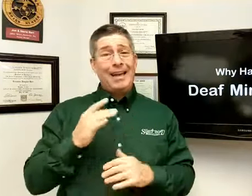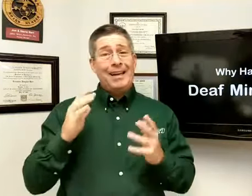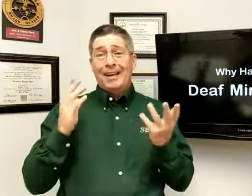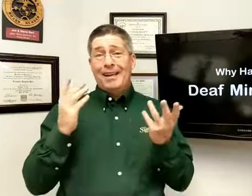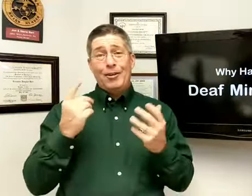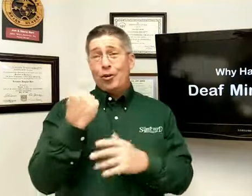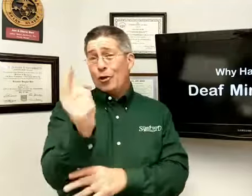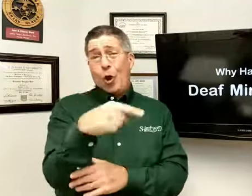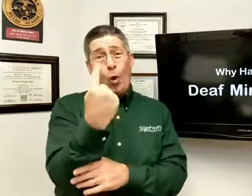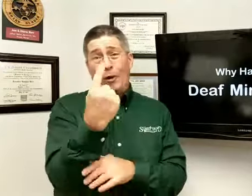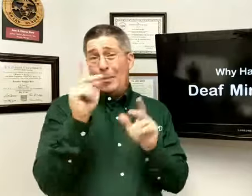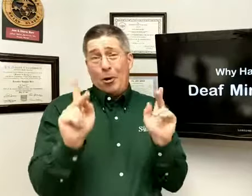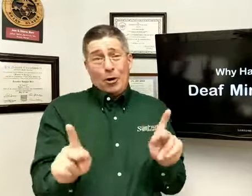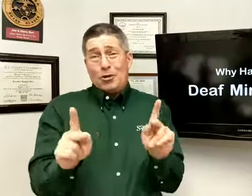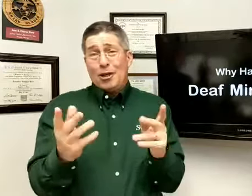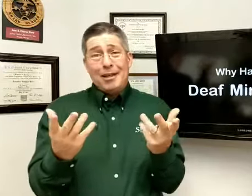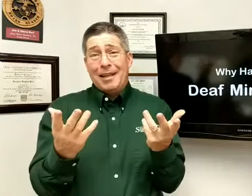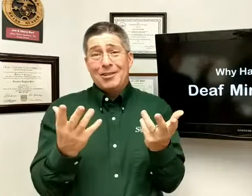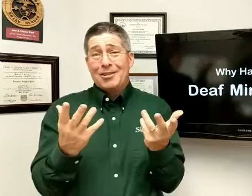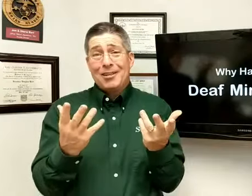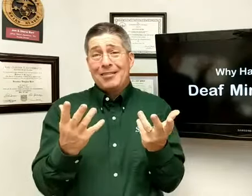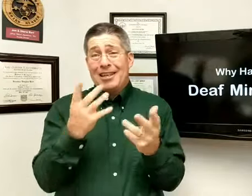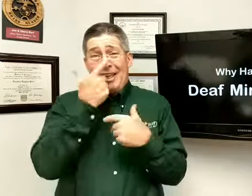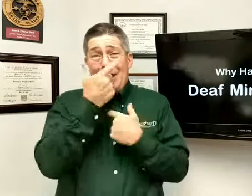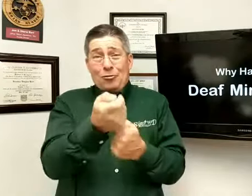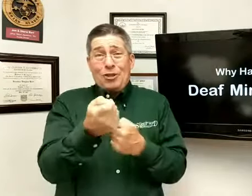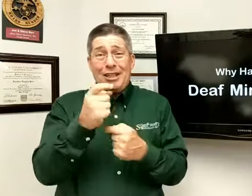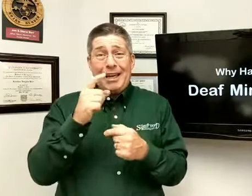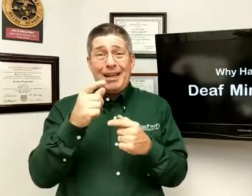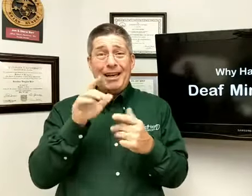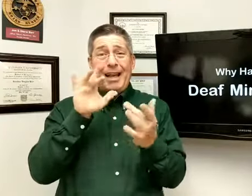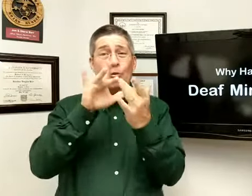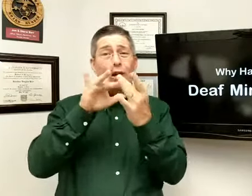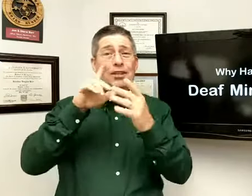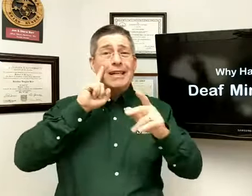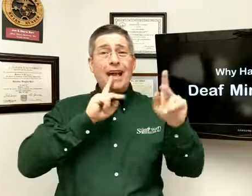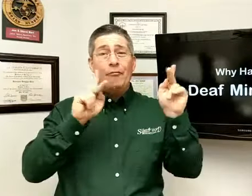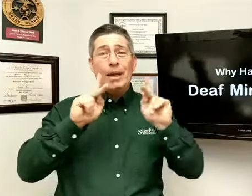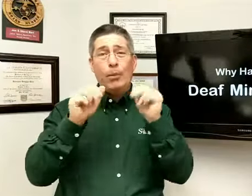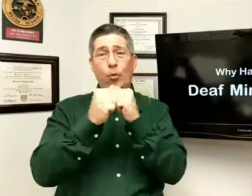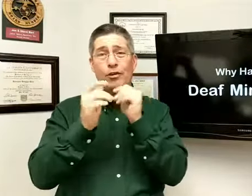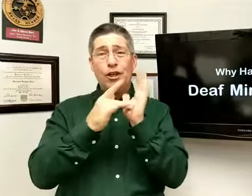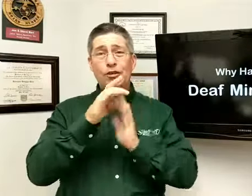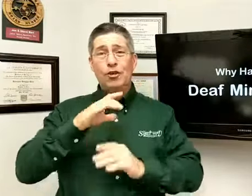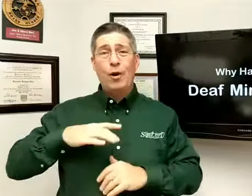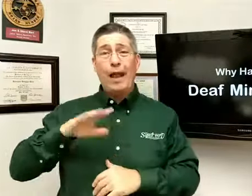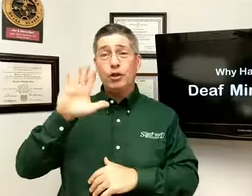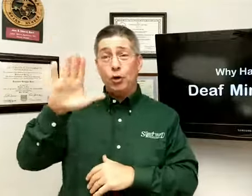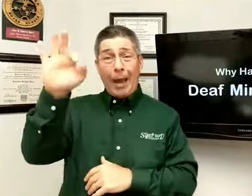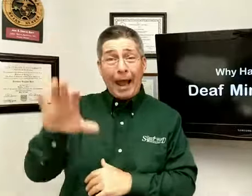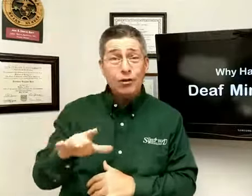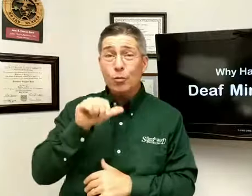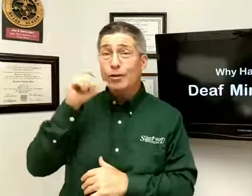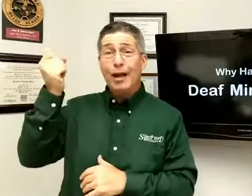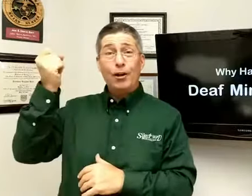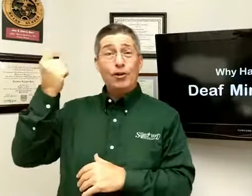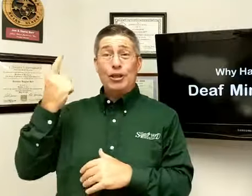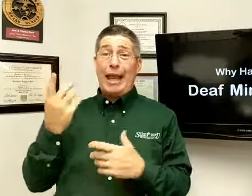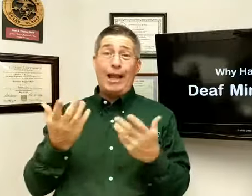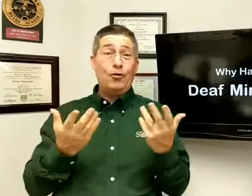you're the only person that's interested in reaching deaf people with Jesus Christ. Your pastor would not understand, or